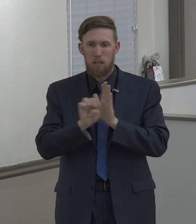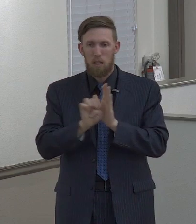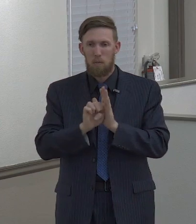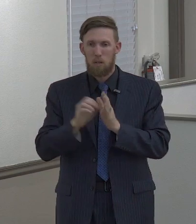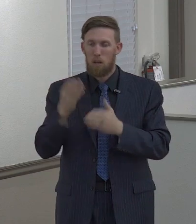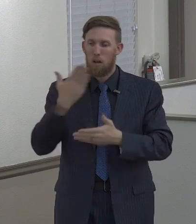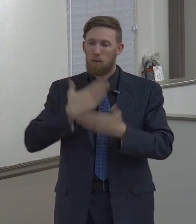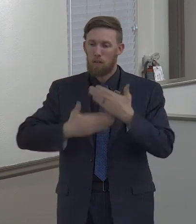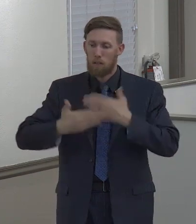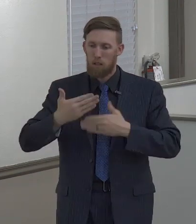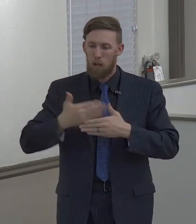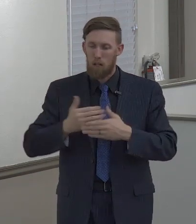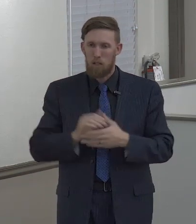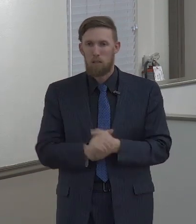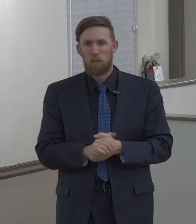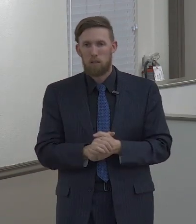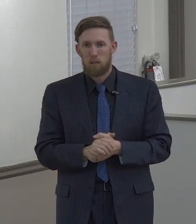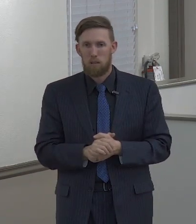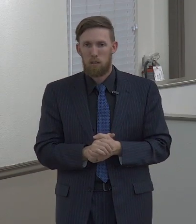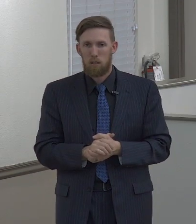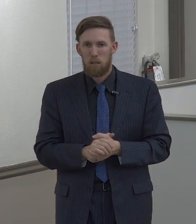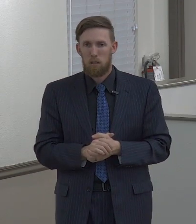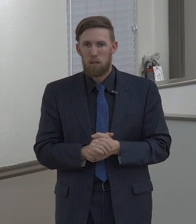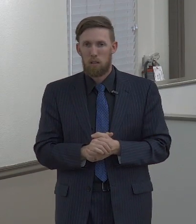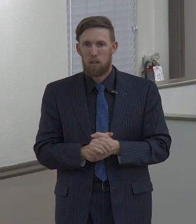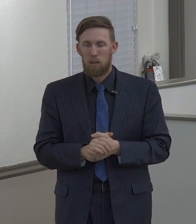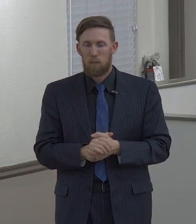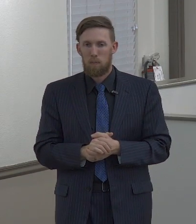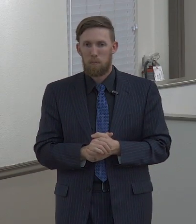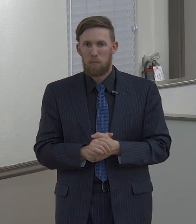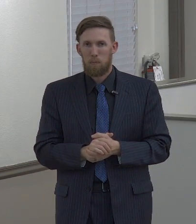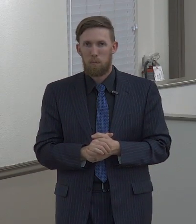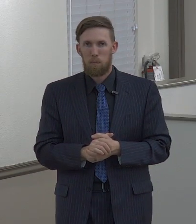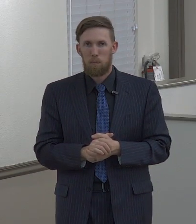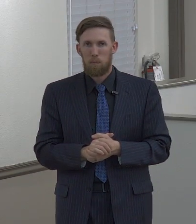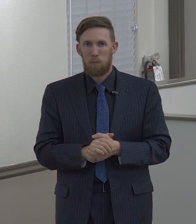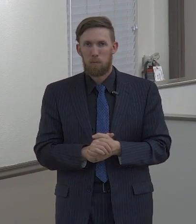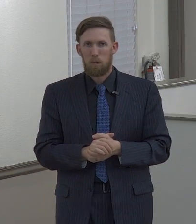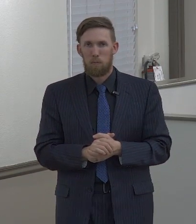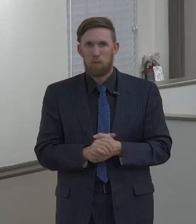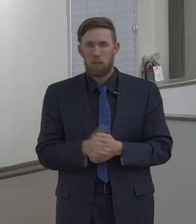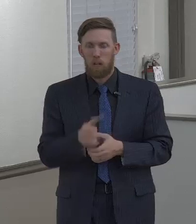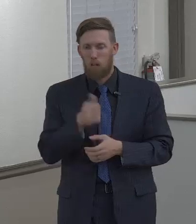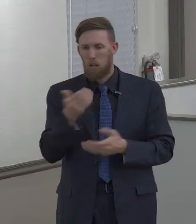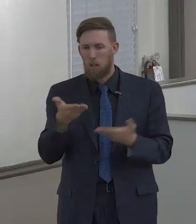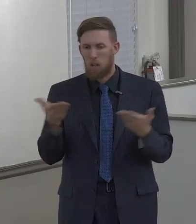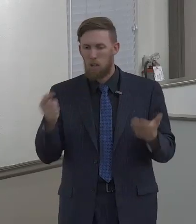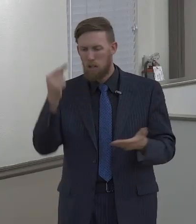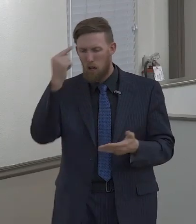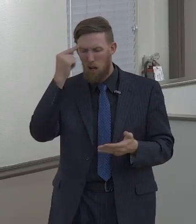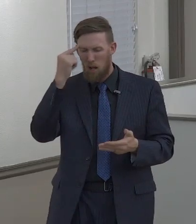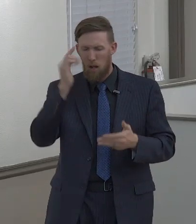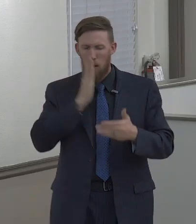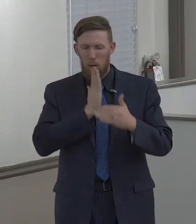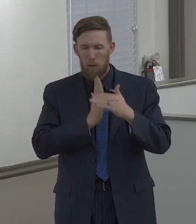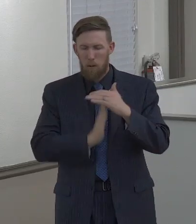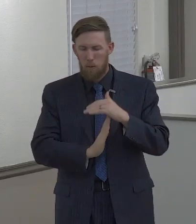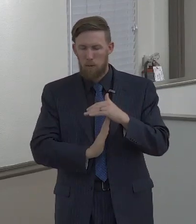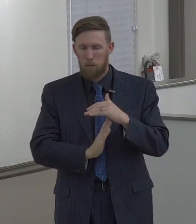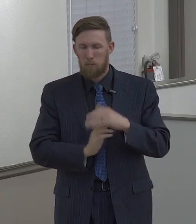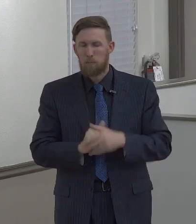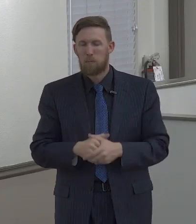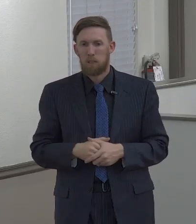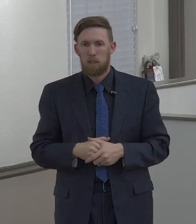demonstration of kindness. Ephesians four, we all know that one tells us that we're to be kind one to another. The next thing it lists out there is